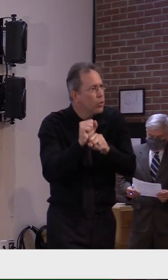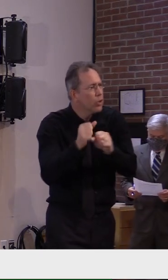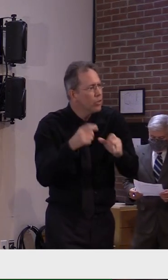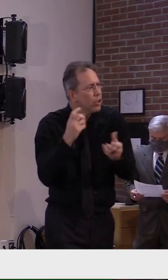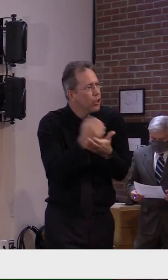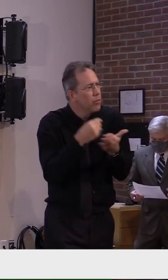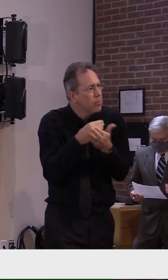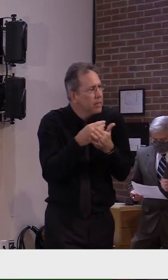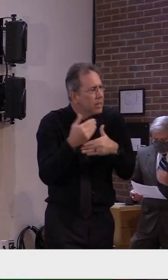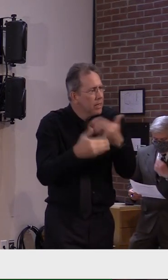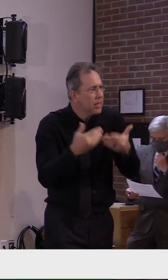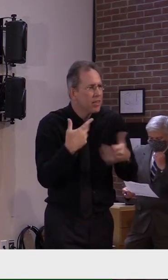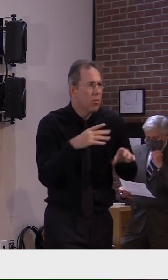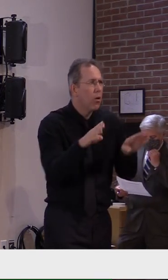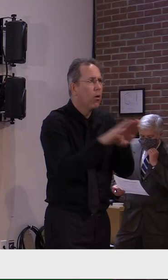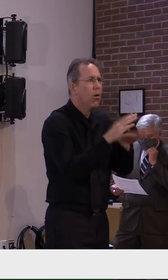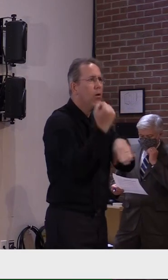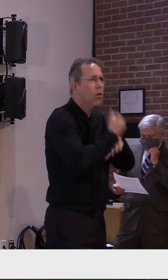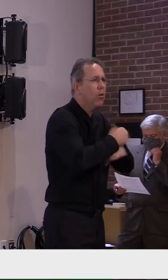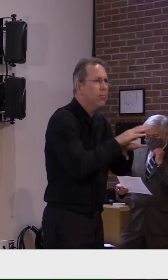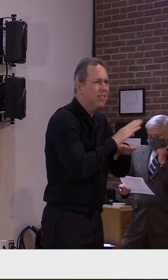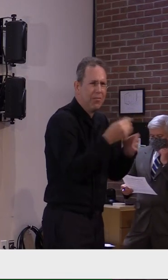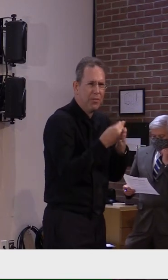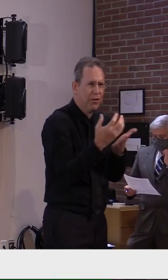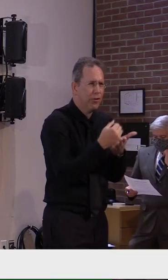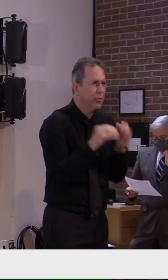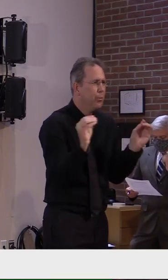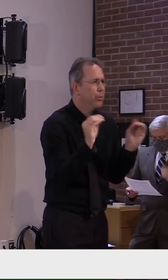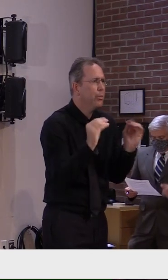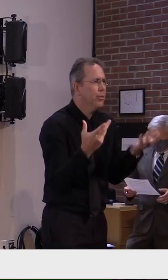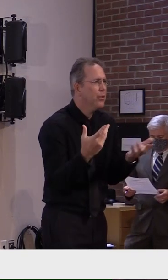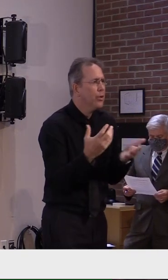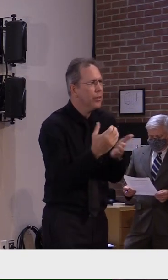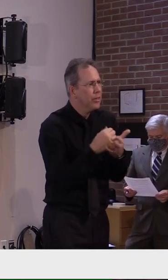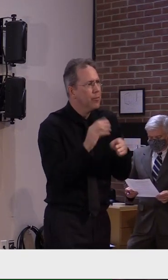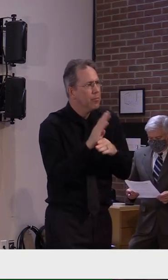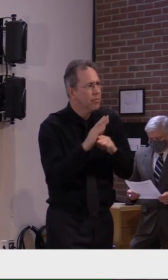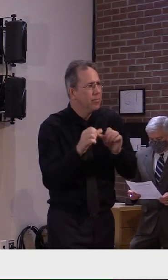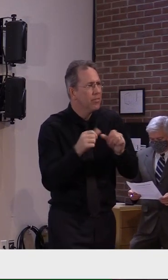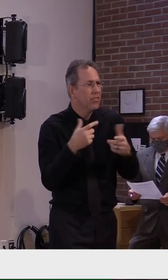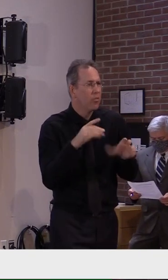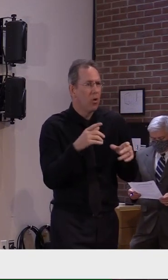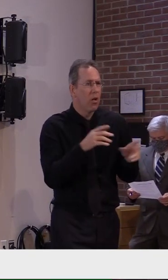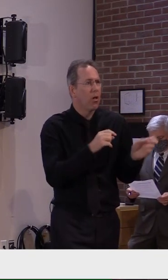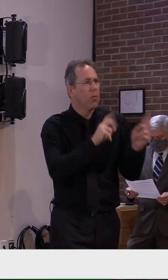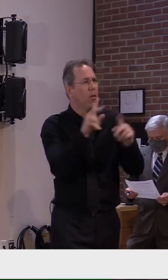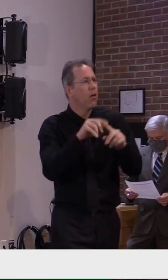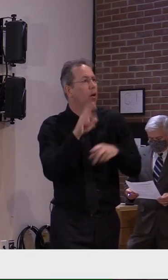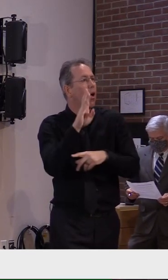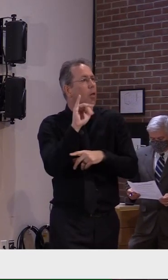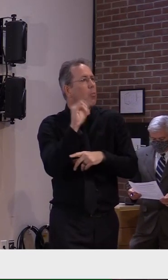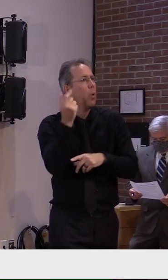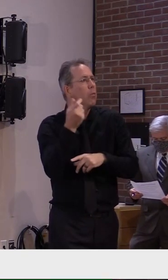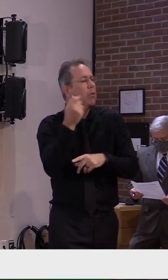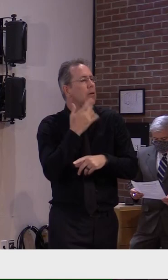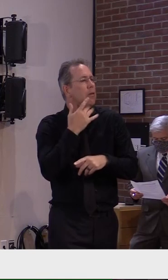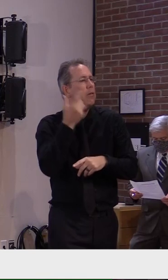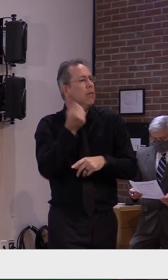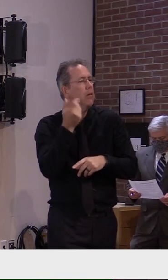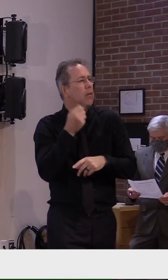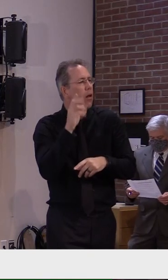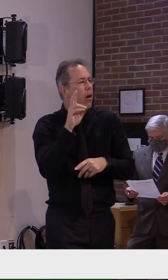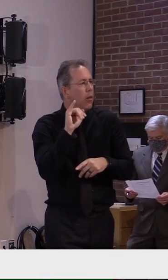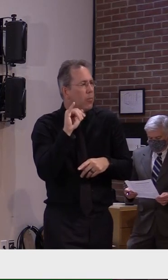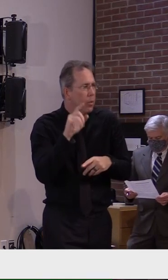system is still fully intact. We've only, you know, only we've spent a quarter of a